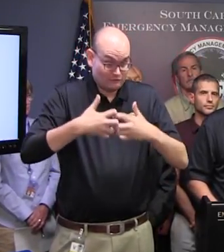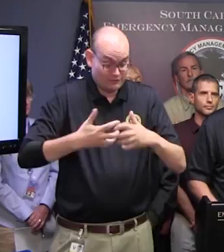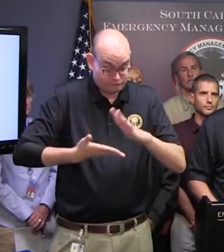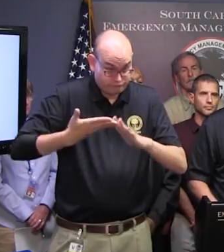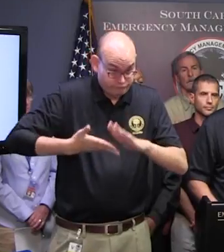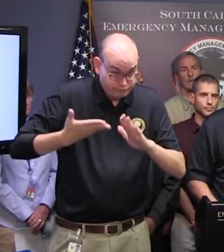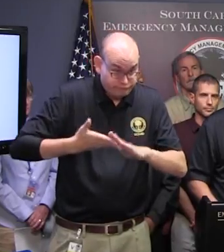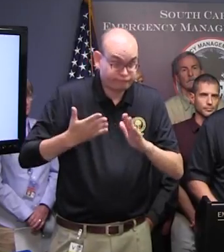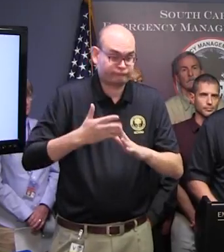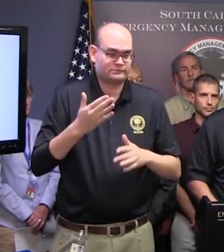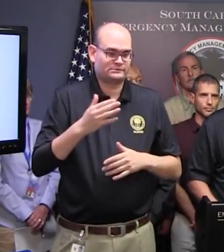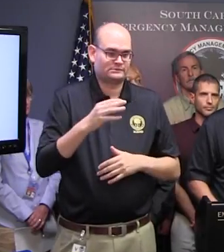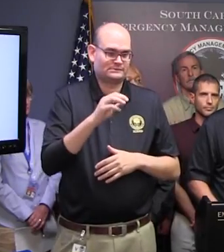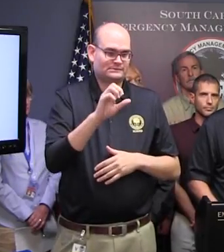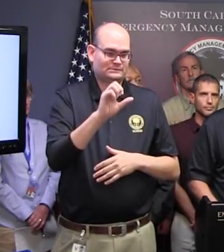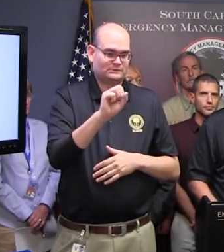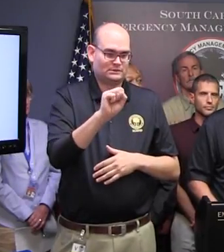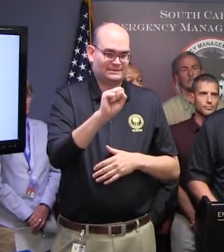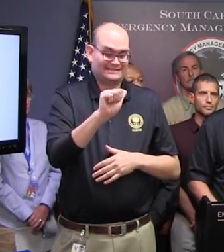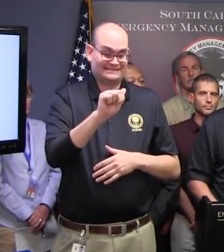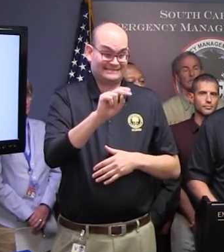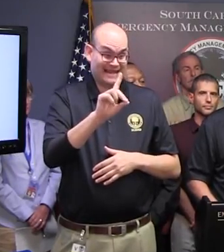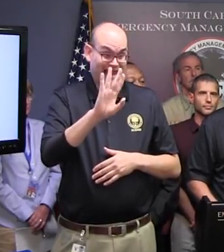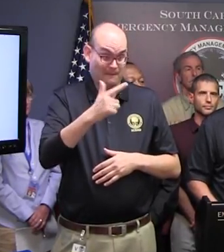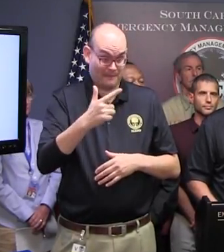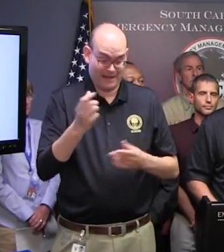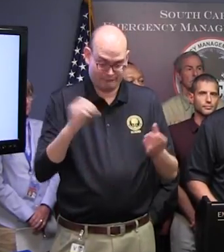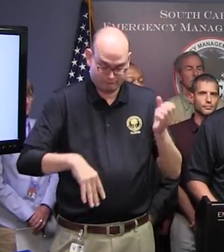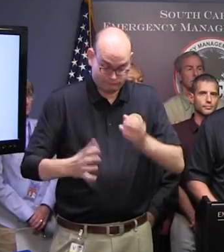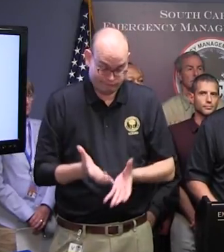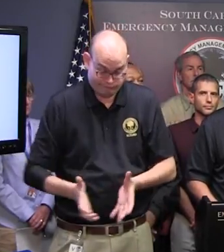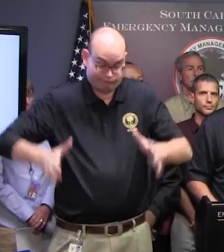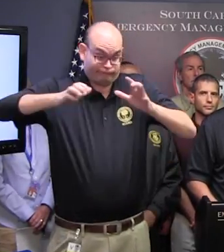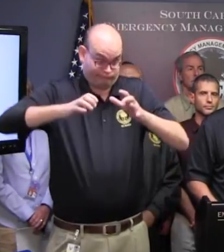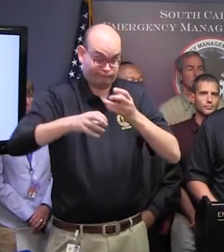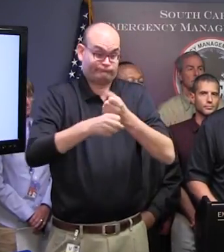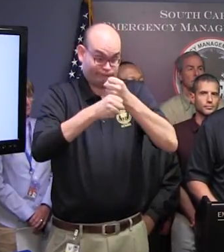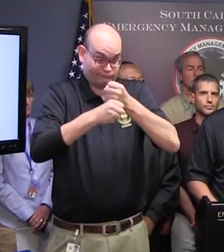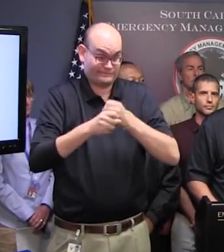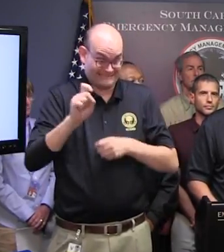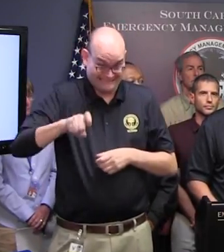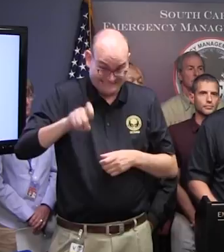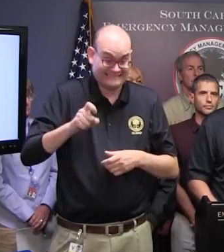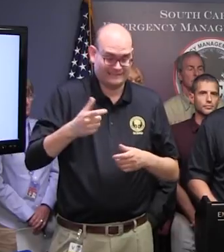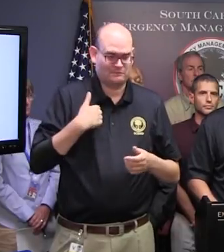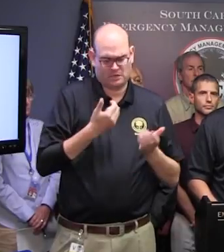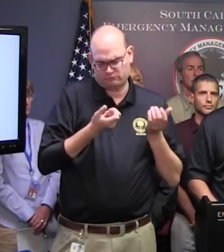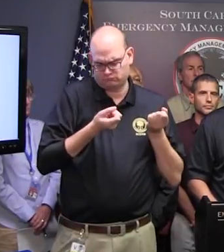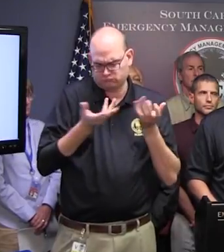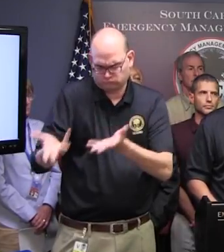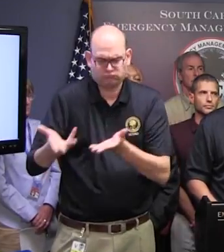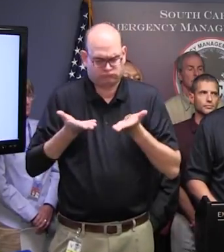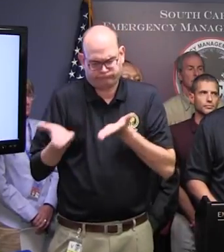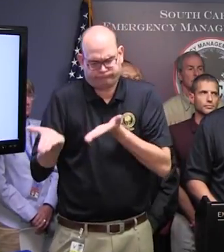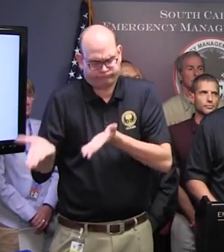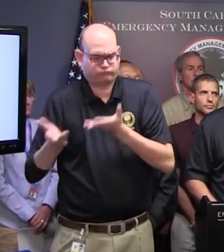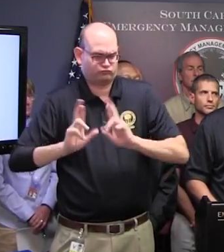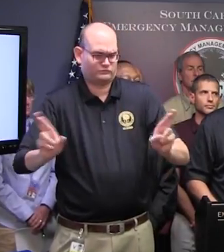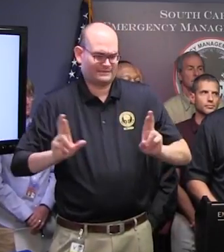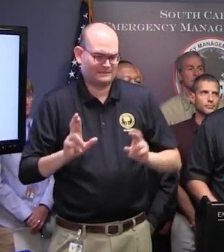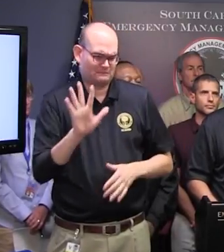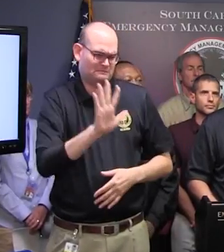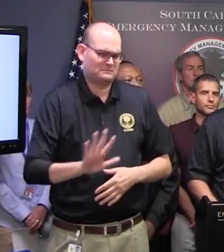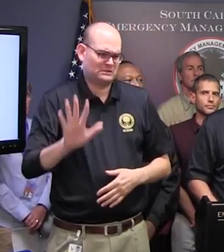And we've completed, or they're actively in operation right now, 110 of those requests. We've got 18